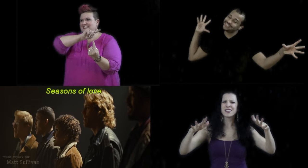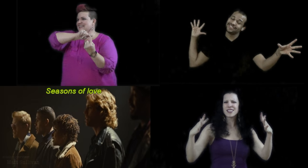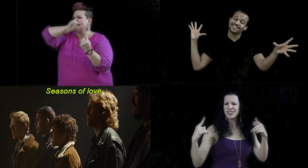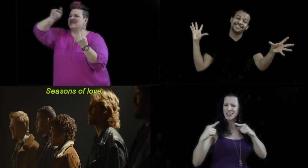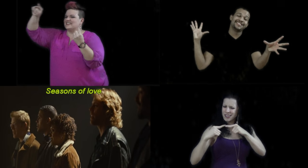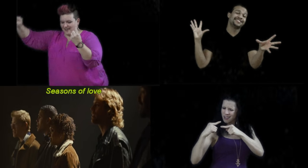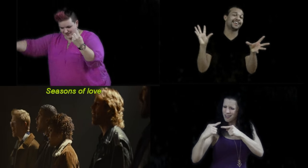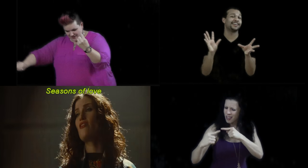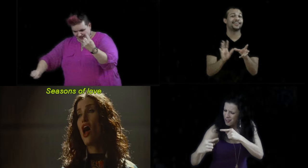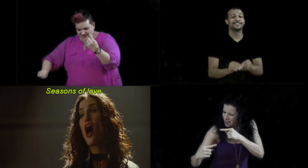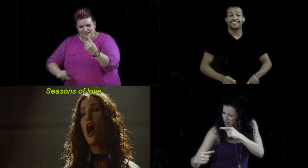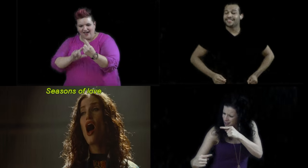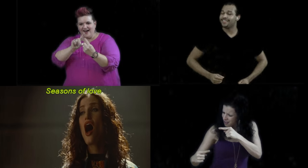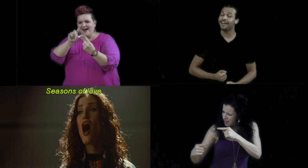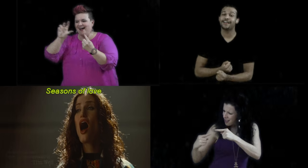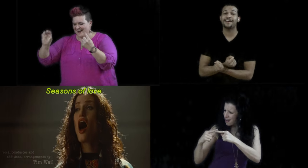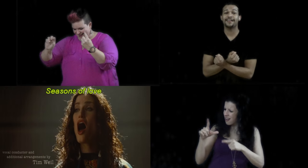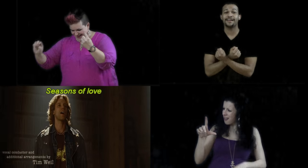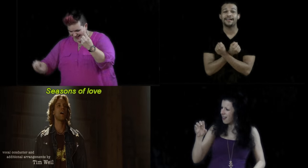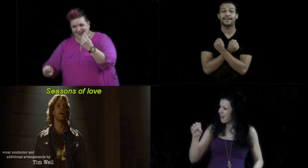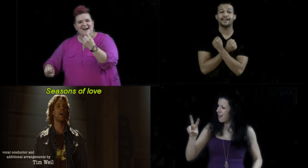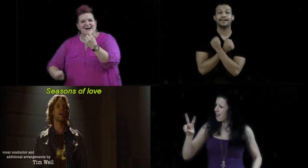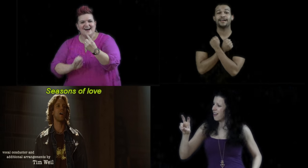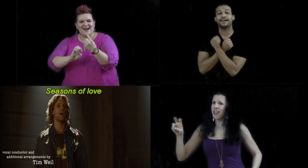Seasons of love.